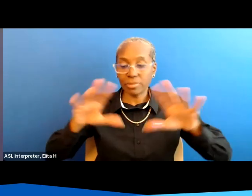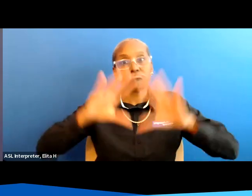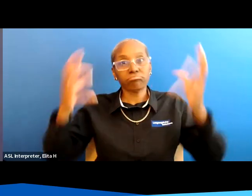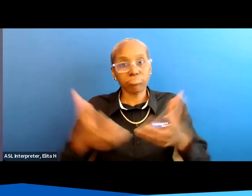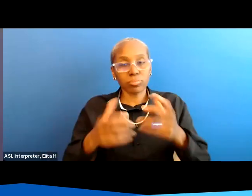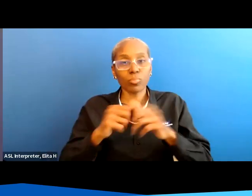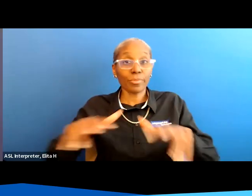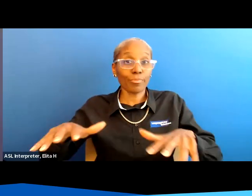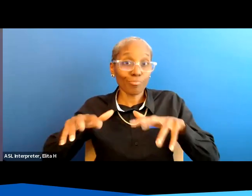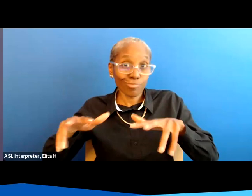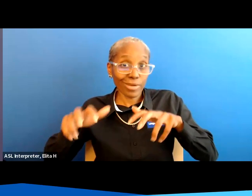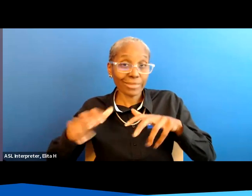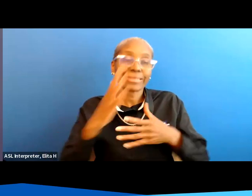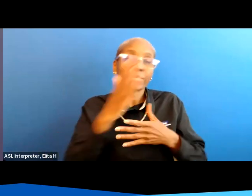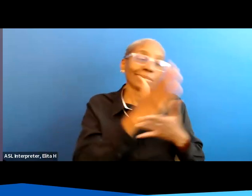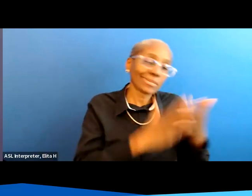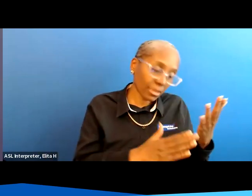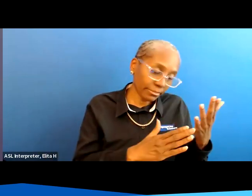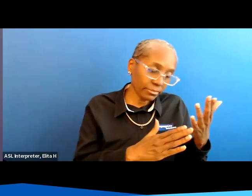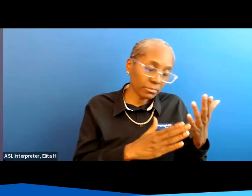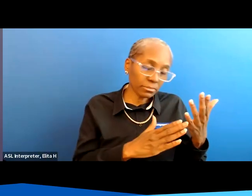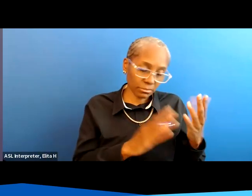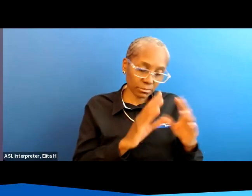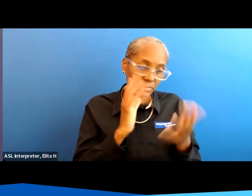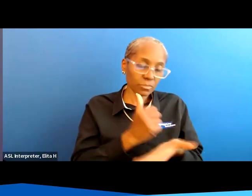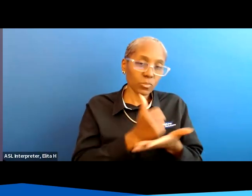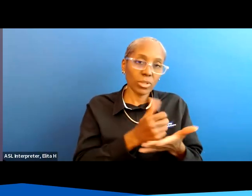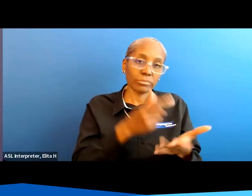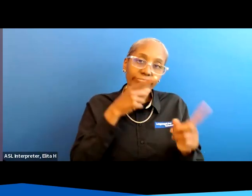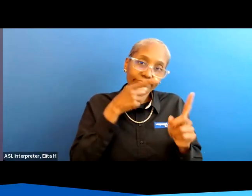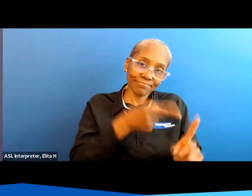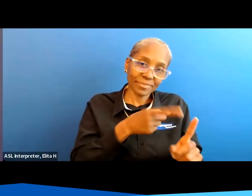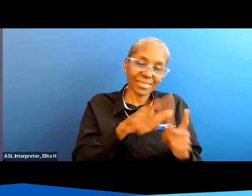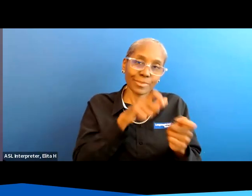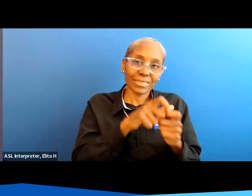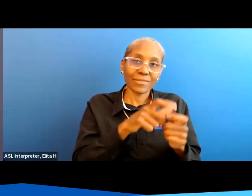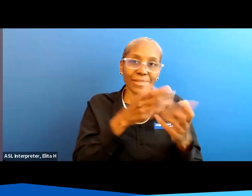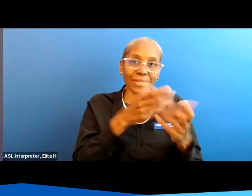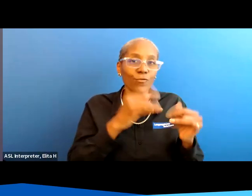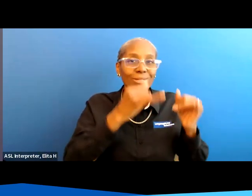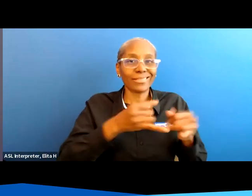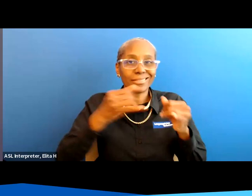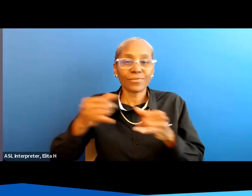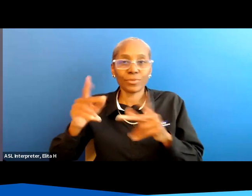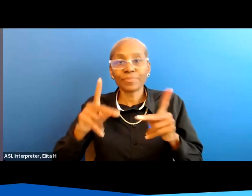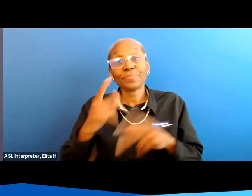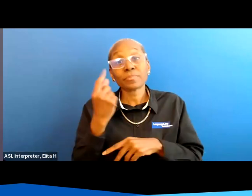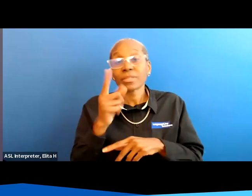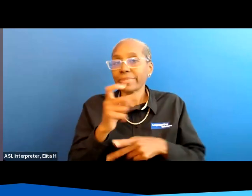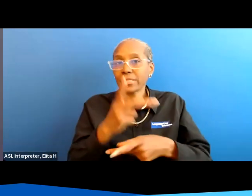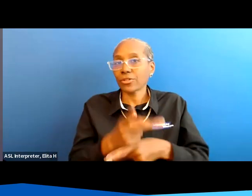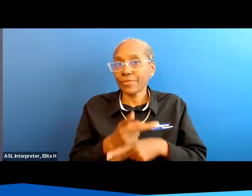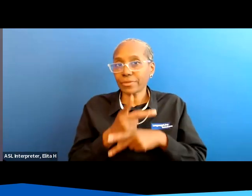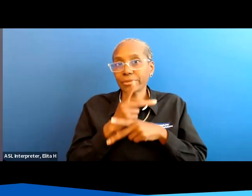paralysis and there are some organizations that will help fund different things for individuals however you have to be careful